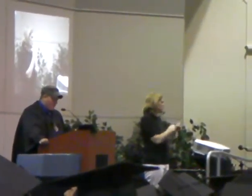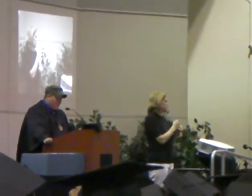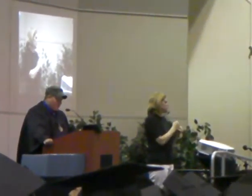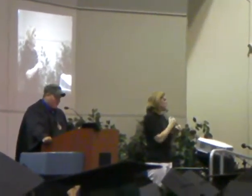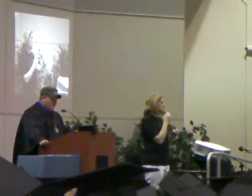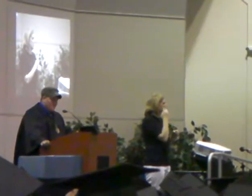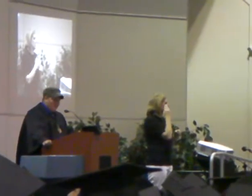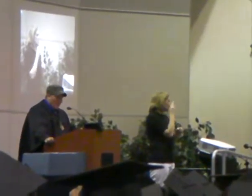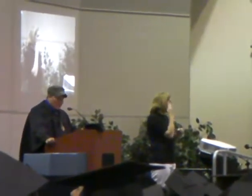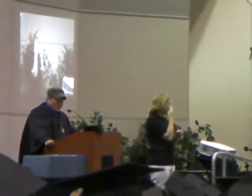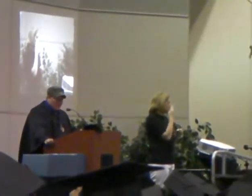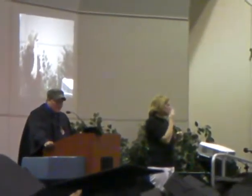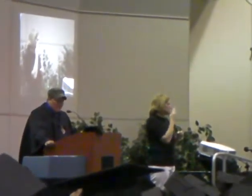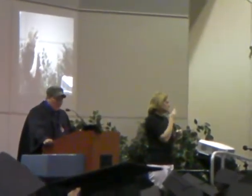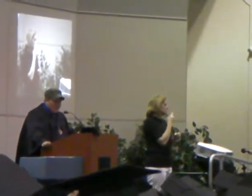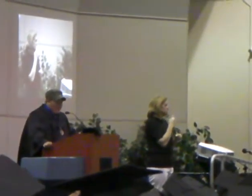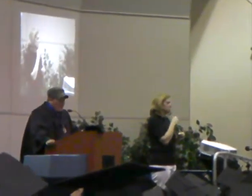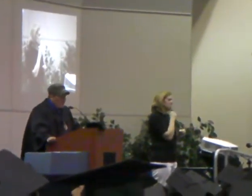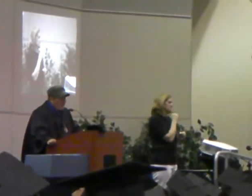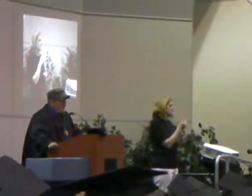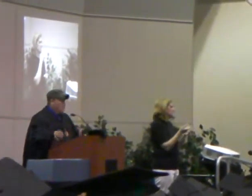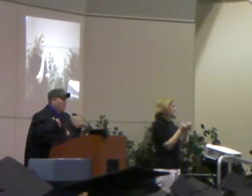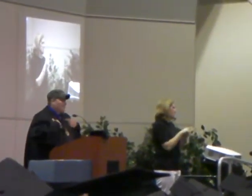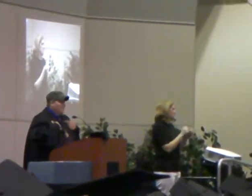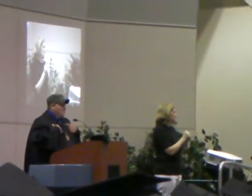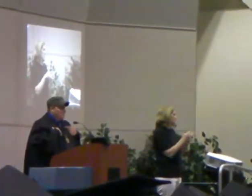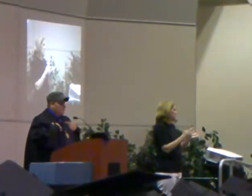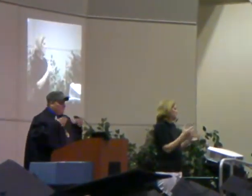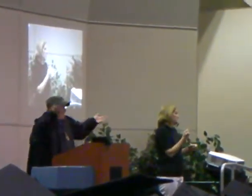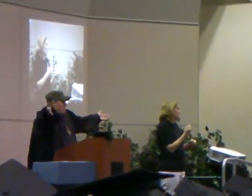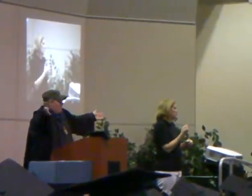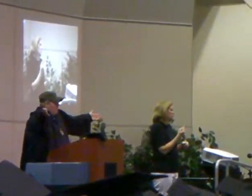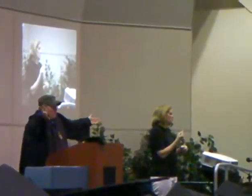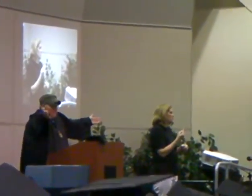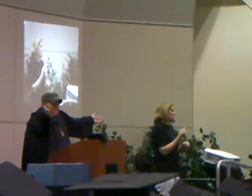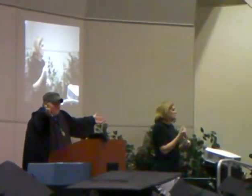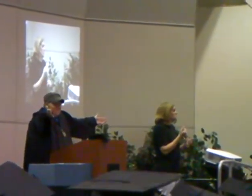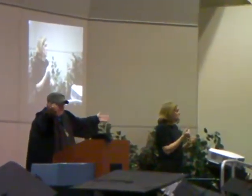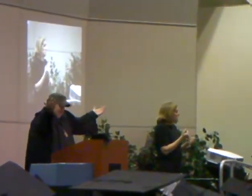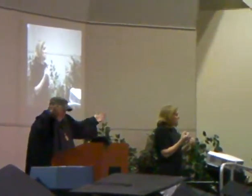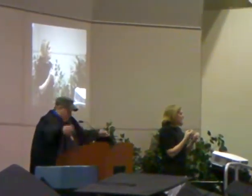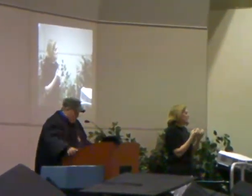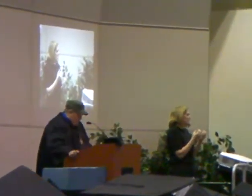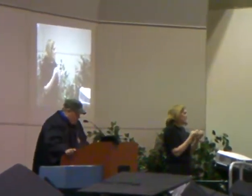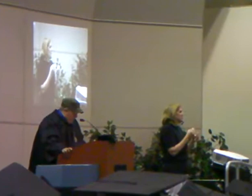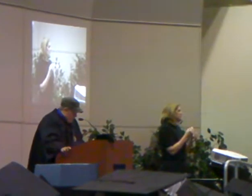happened without someone. Or at least in my case. It's all you guys.